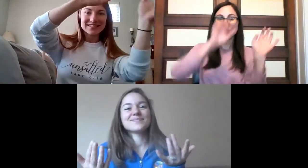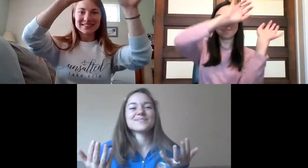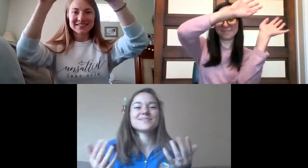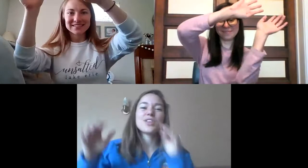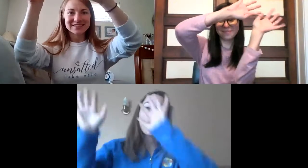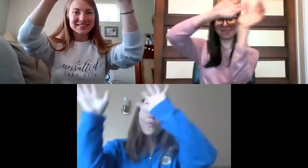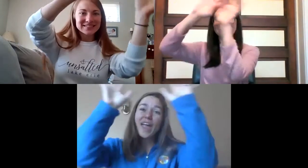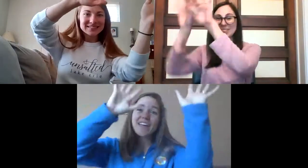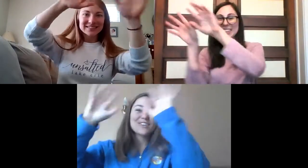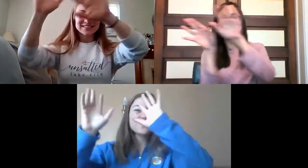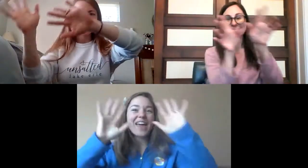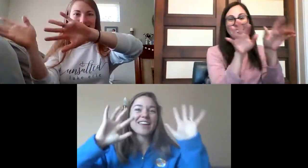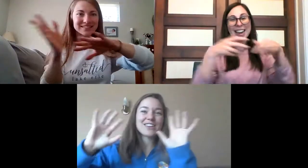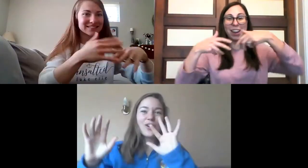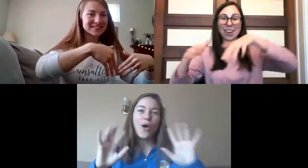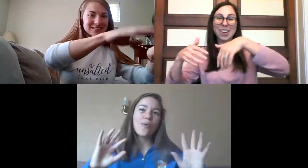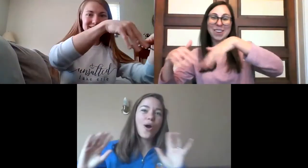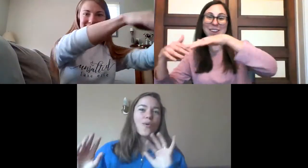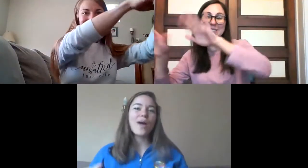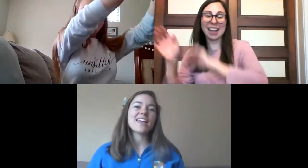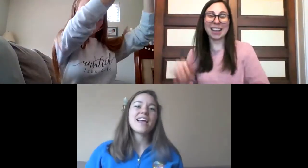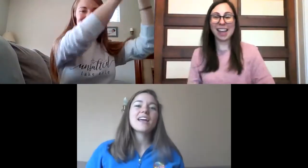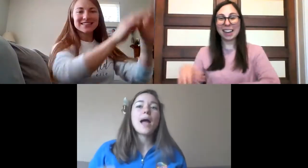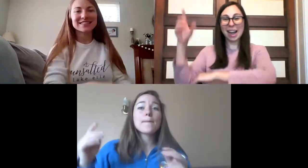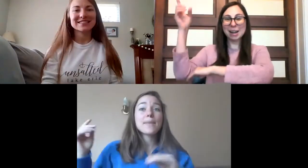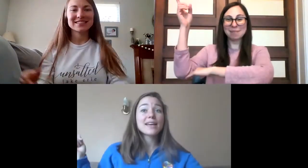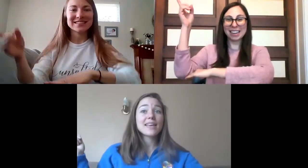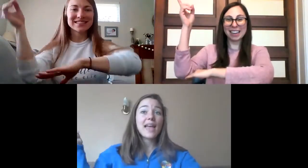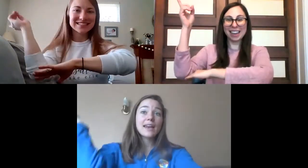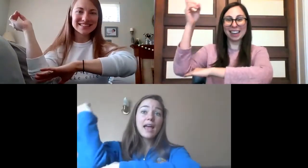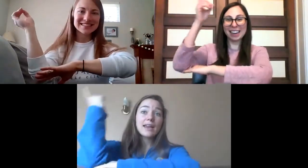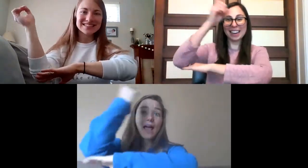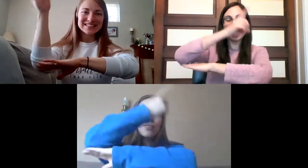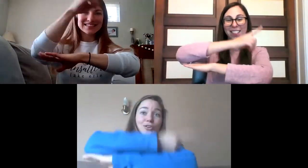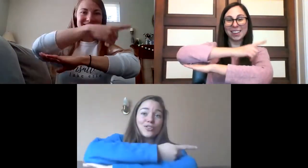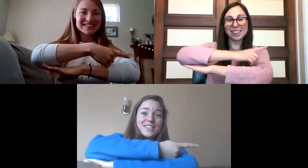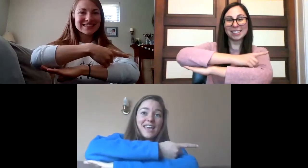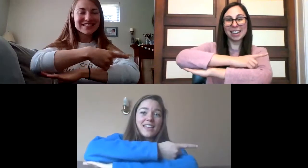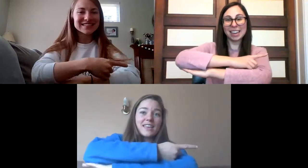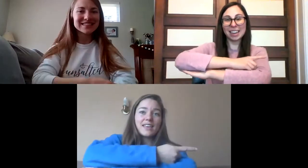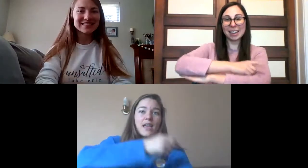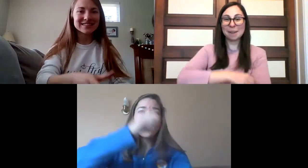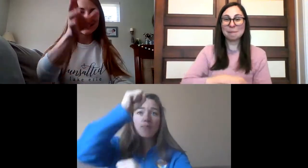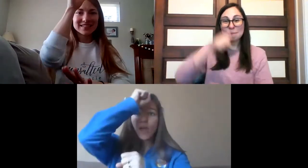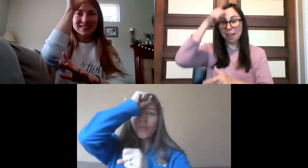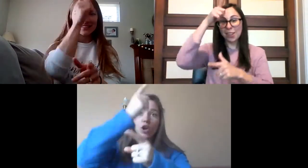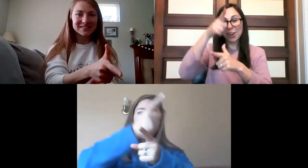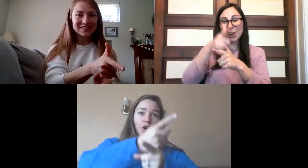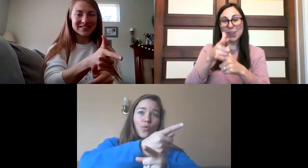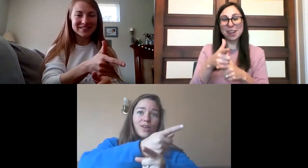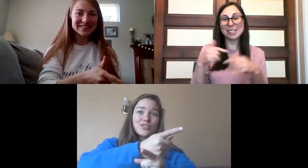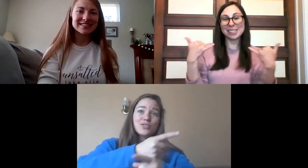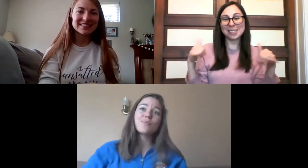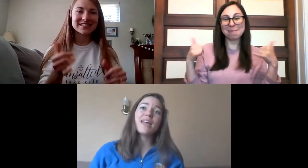rain rain go away come again another day brother